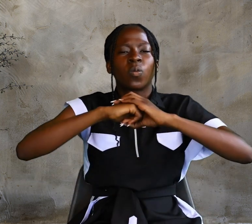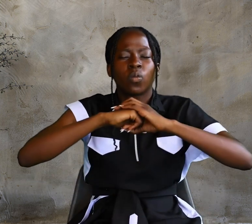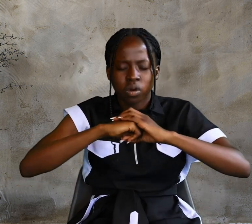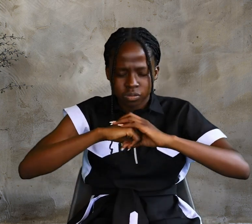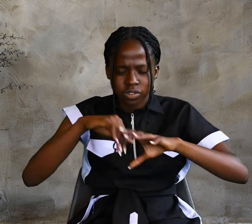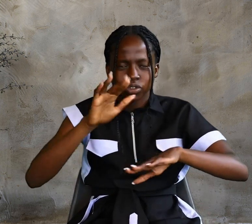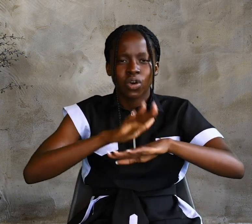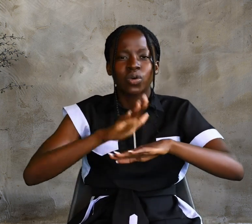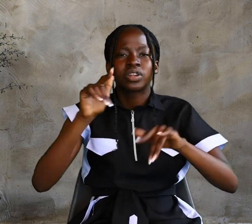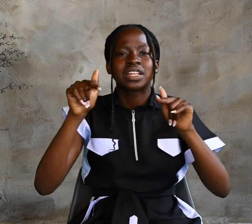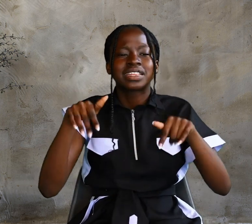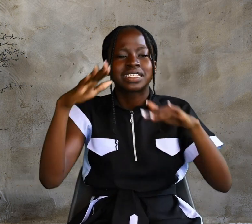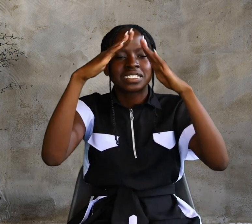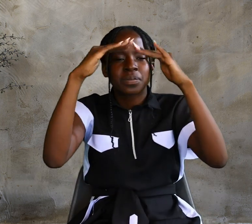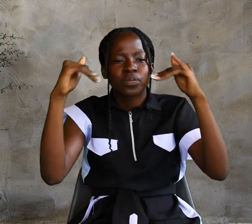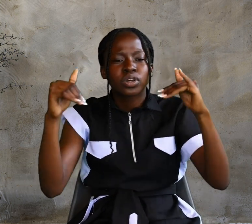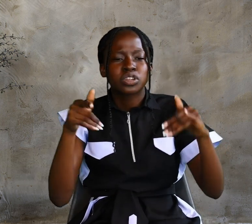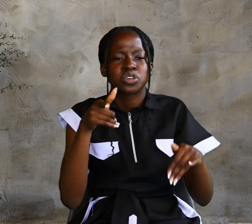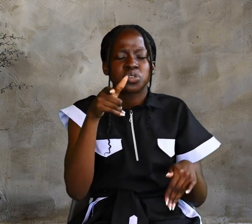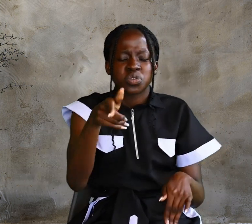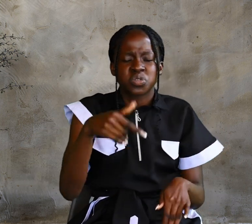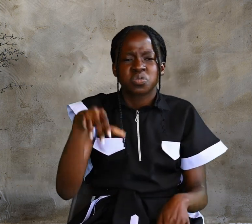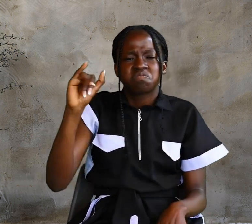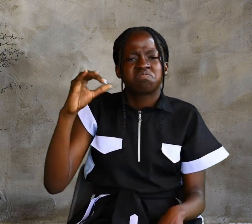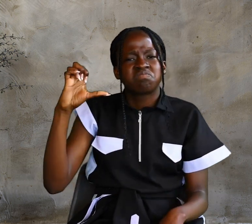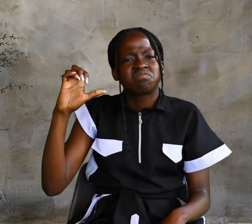that the place where we must worship is in Jerusalem.